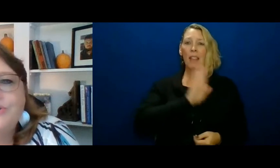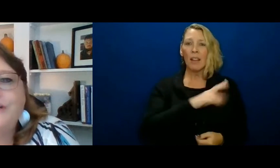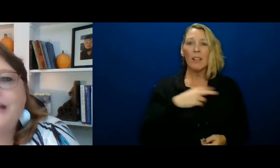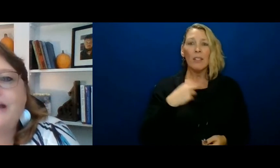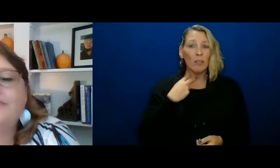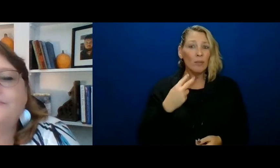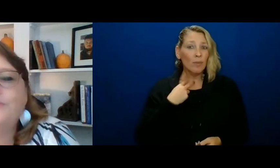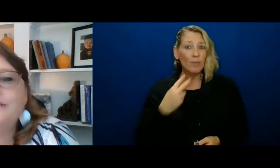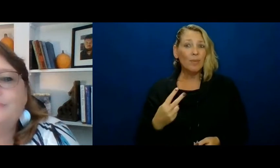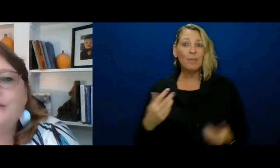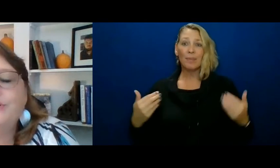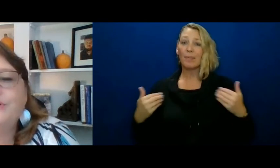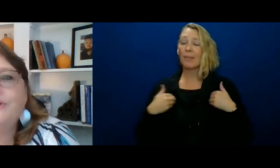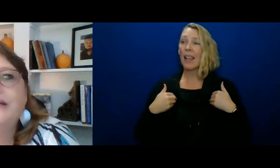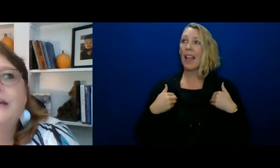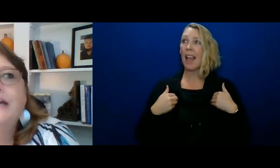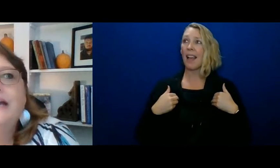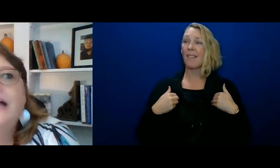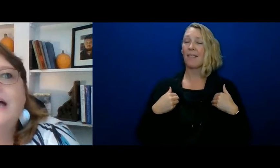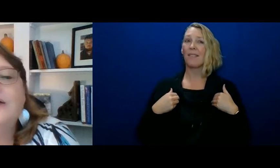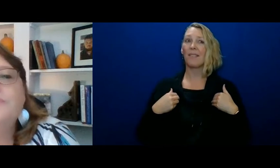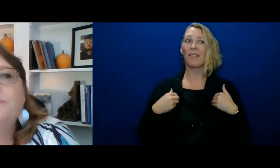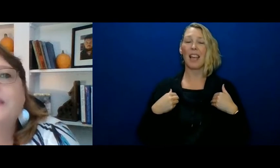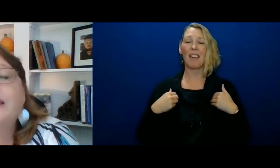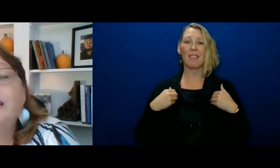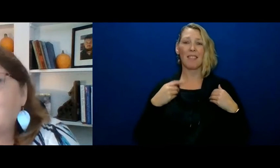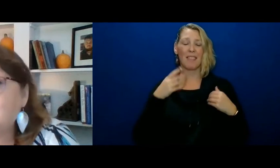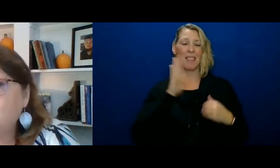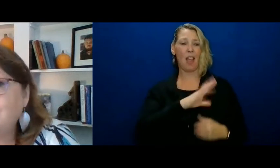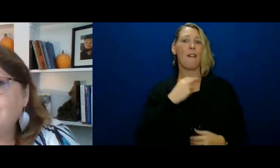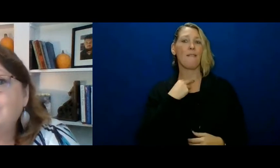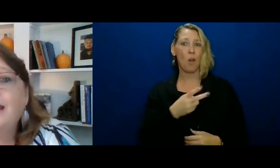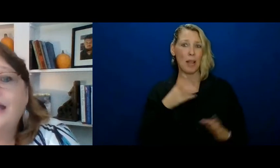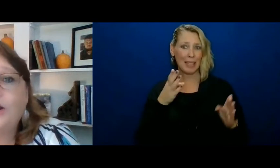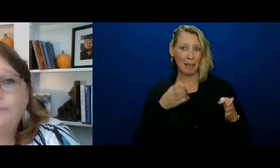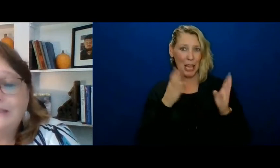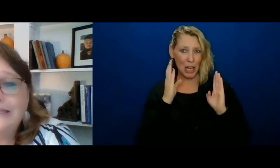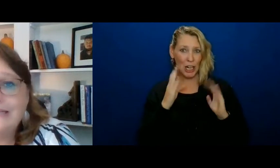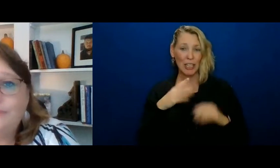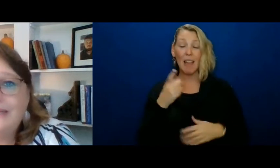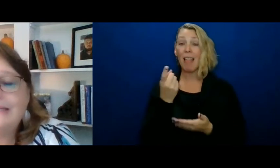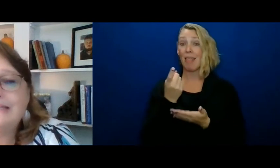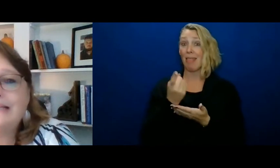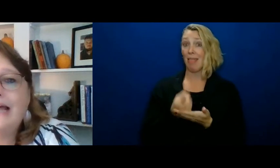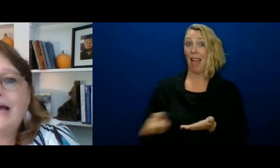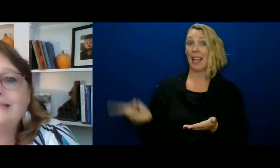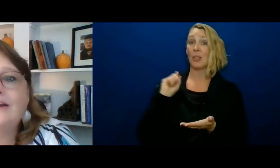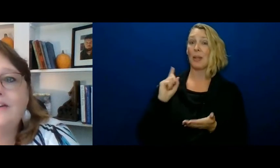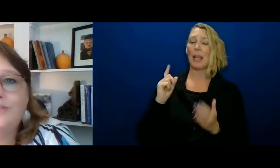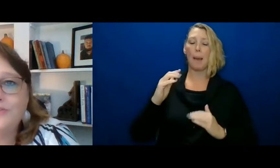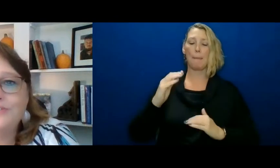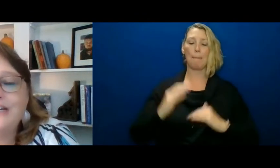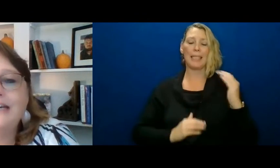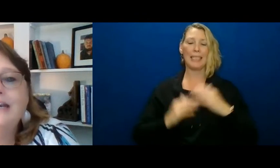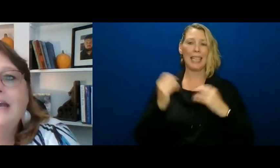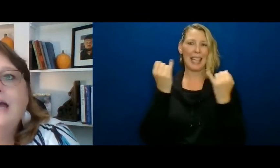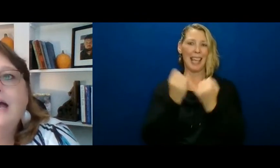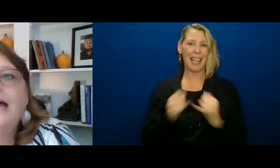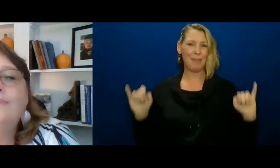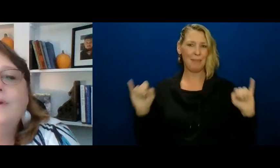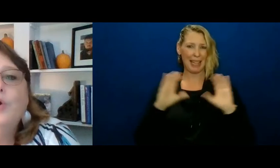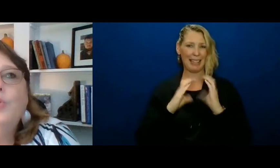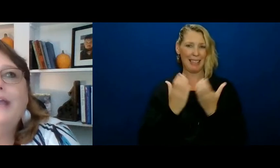they make sure and have their voice be heard? The week at our Building Independence class on Thursday,